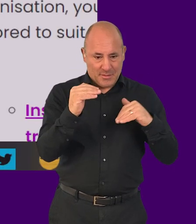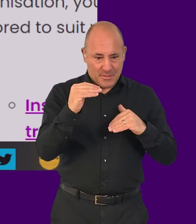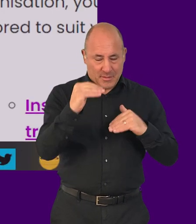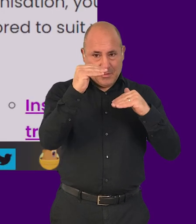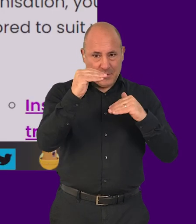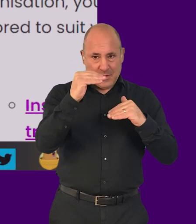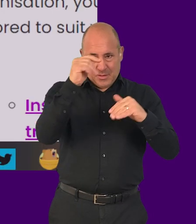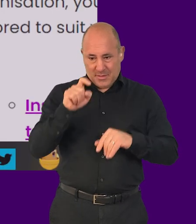view.